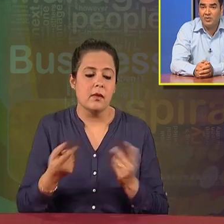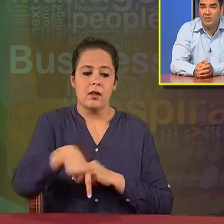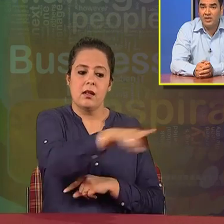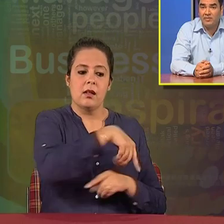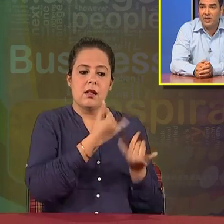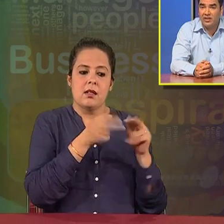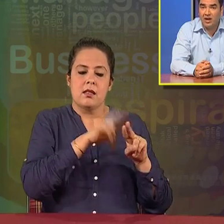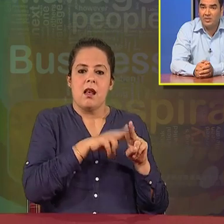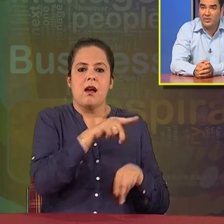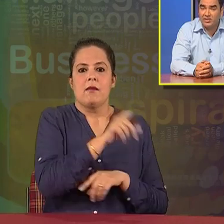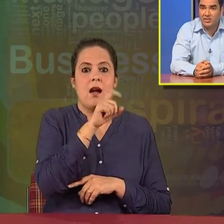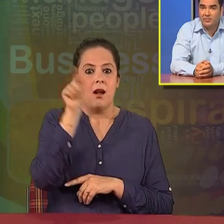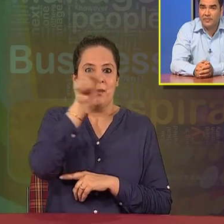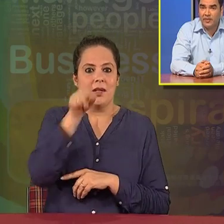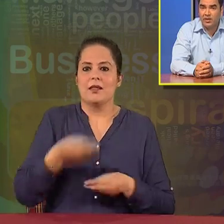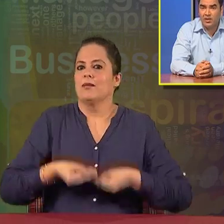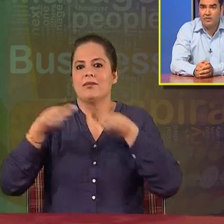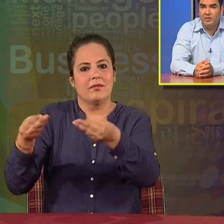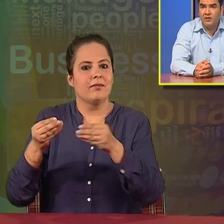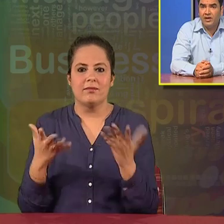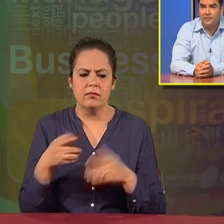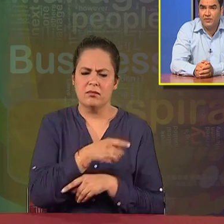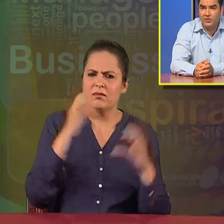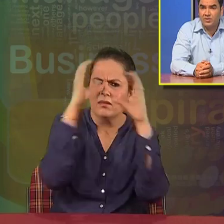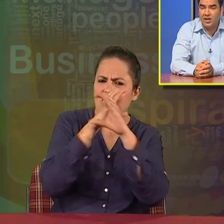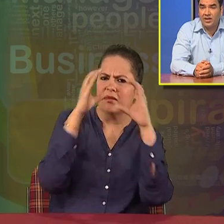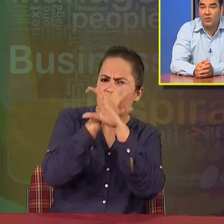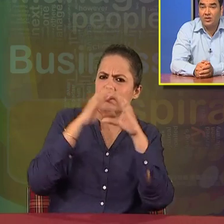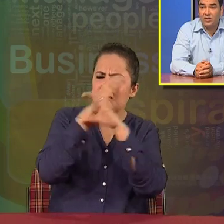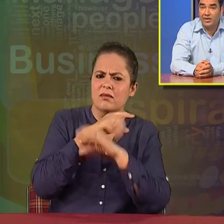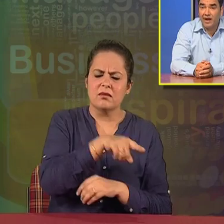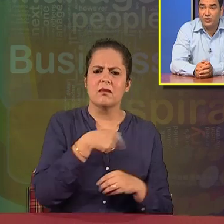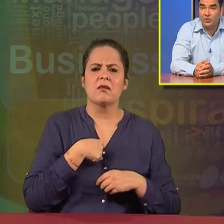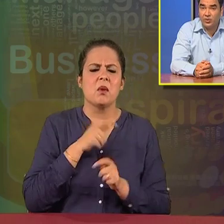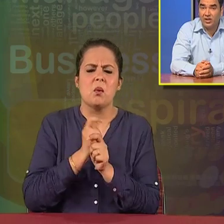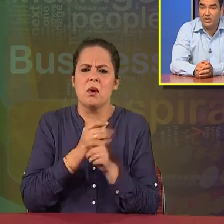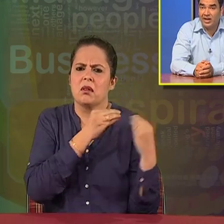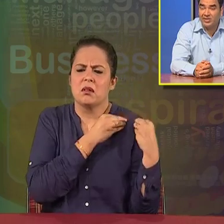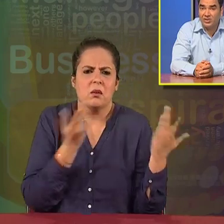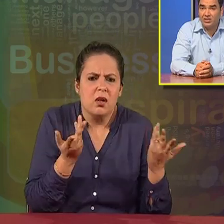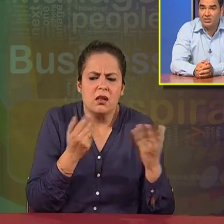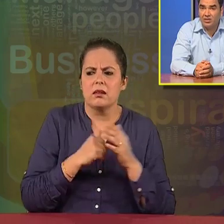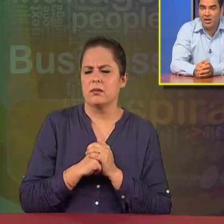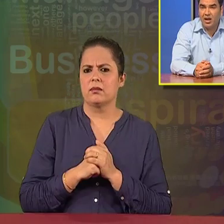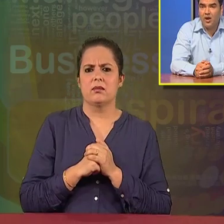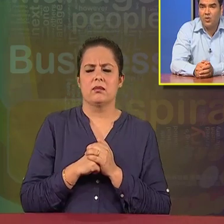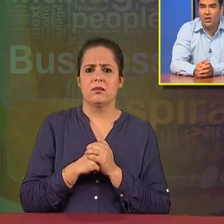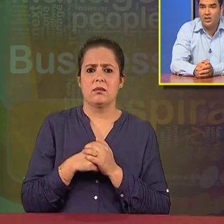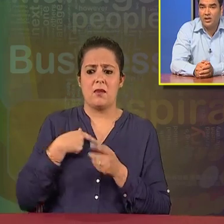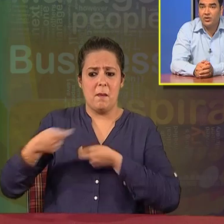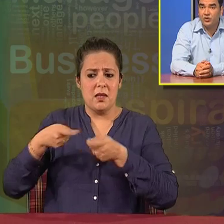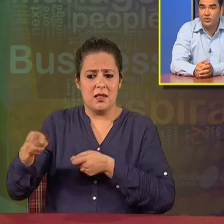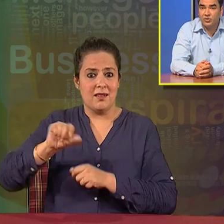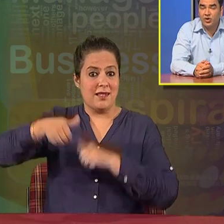not be able to give their 100%. They will be fully confused that what they have to do in the organization and how